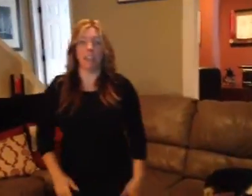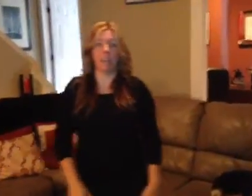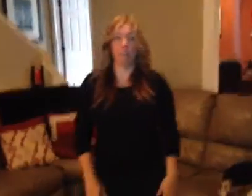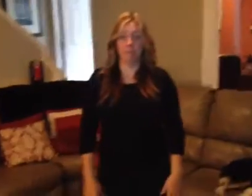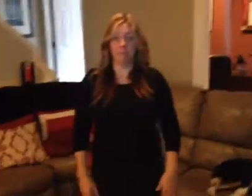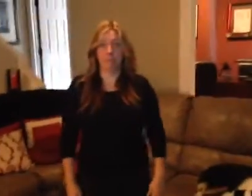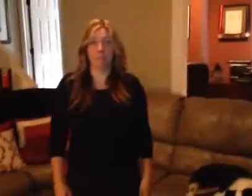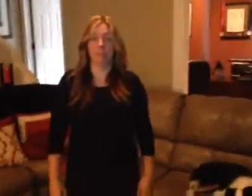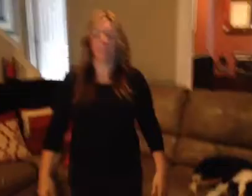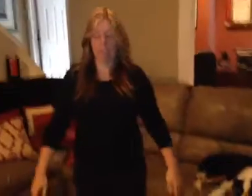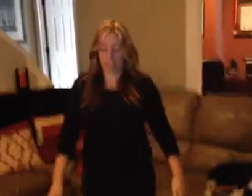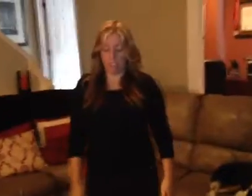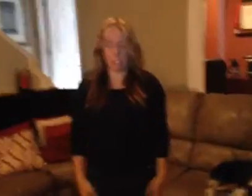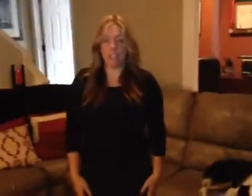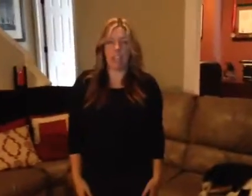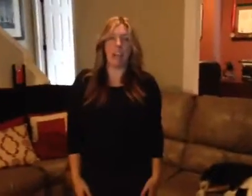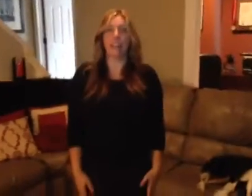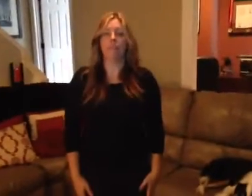up. Hands to your side.